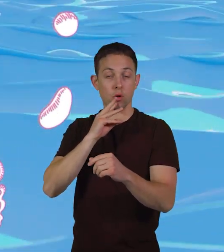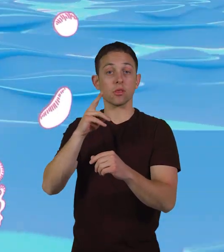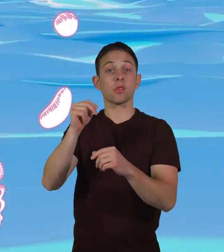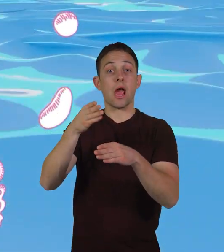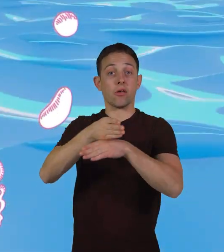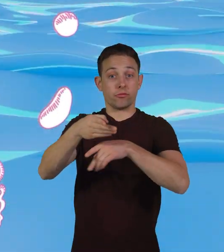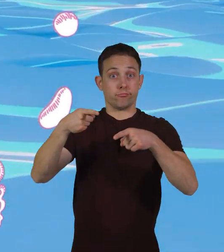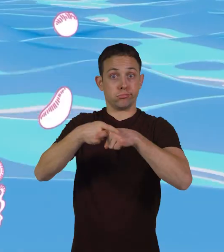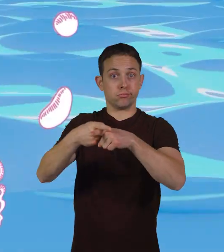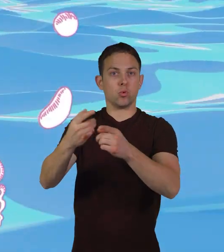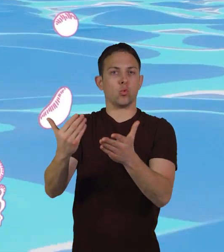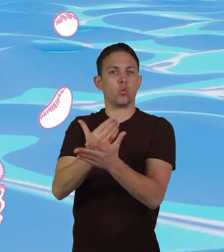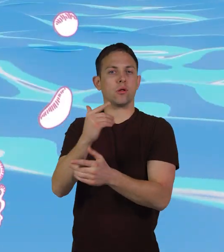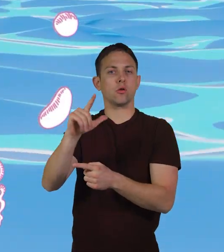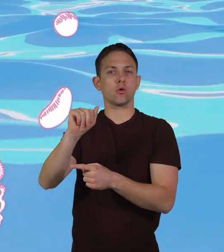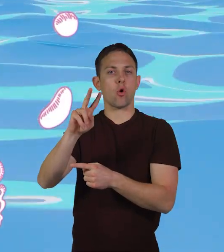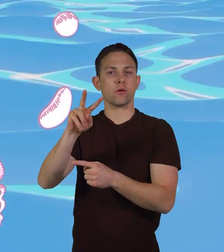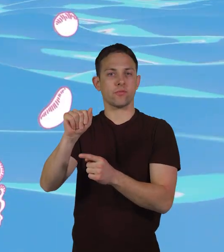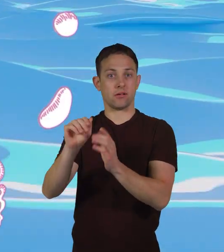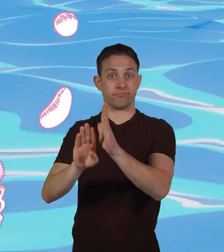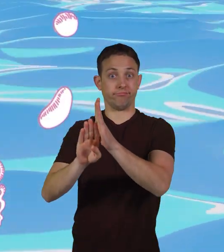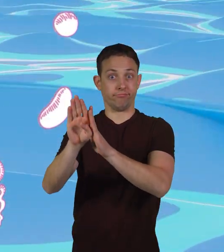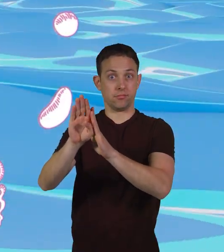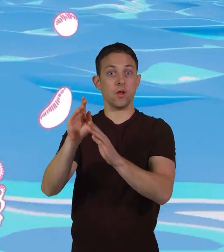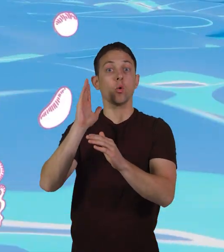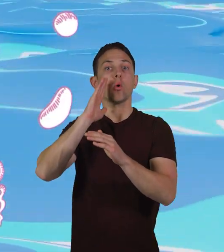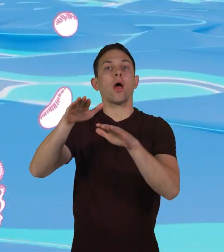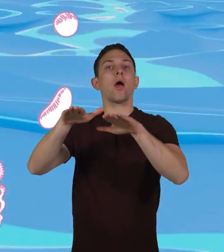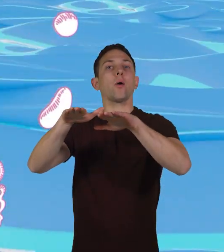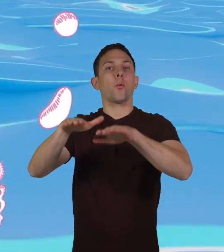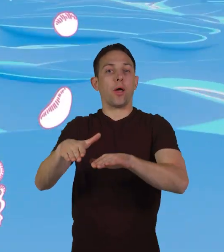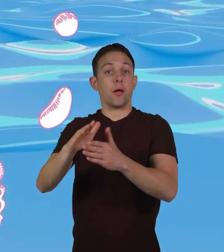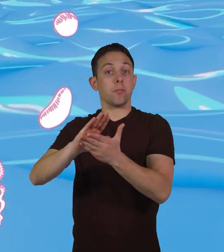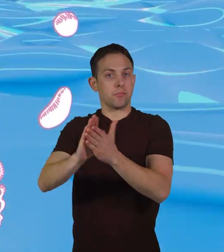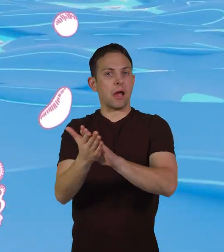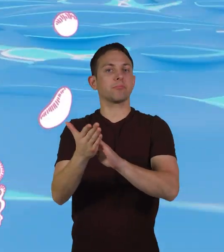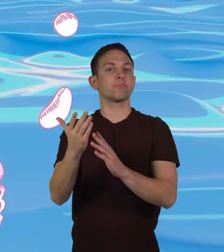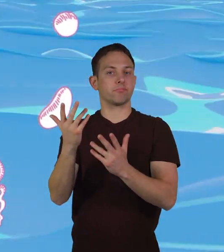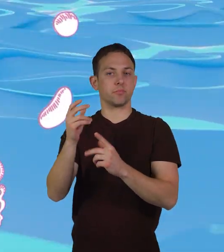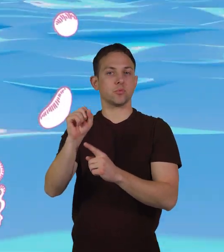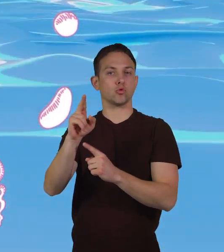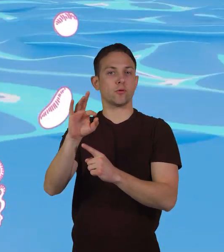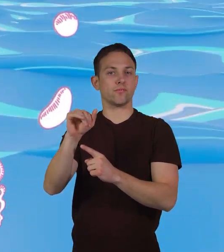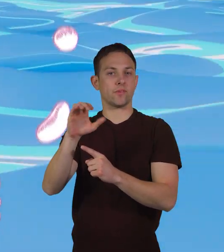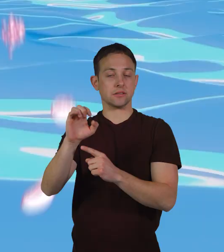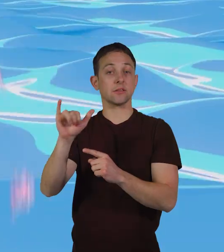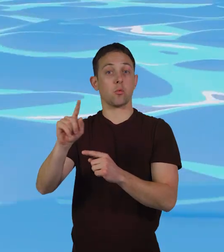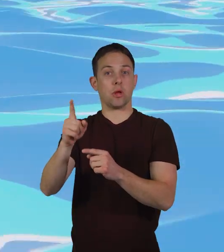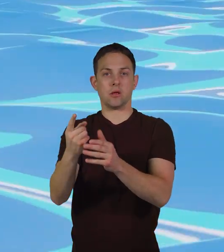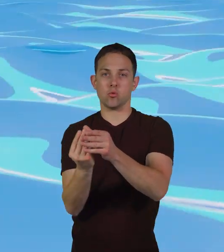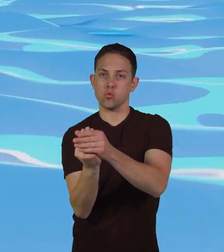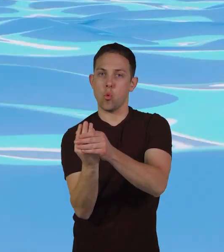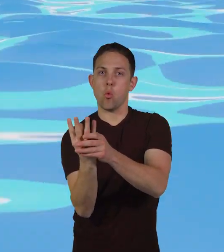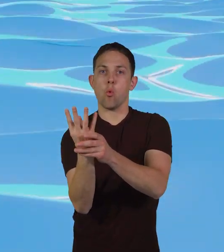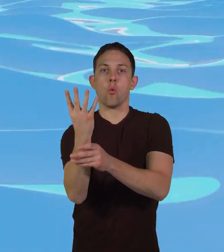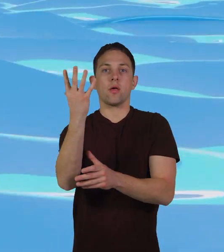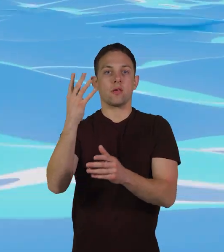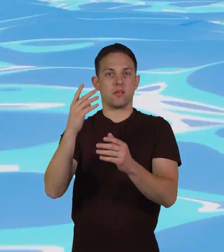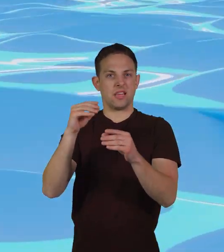fertilization, new larvae develop and eventually settle onto a suitable surface. This is where they will grow into the specialized